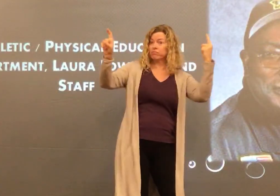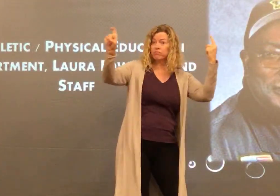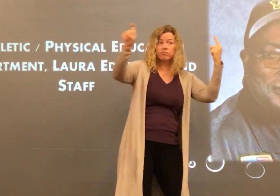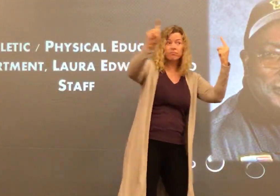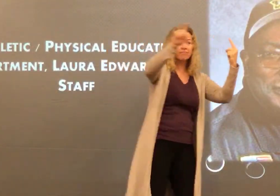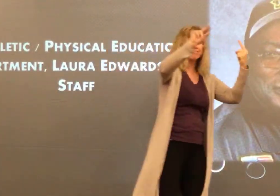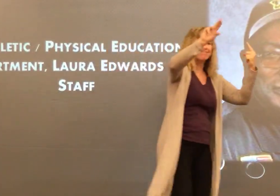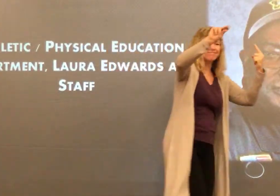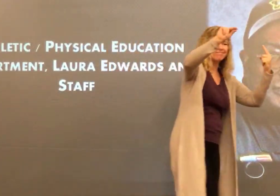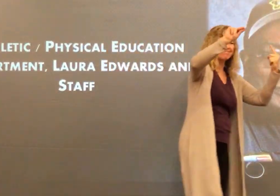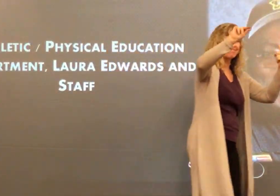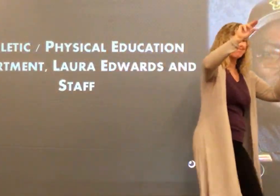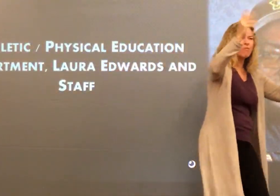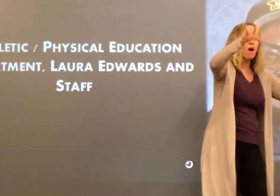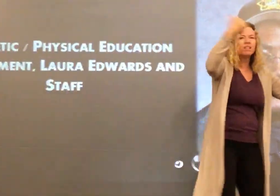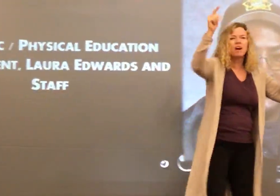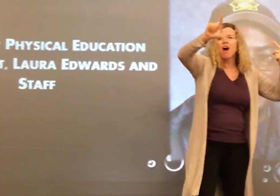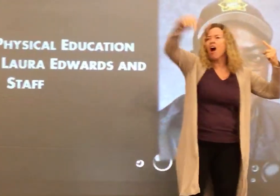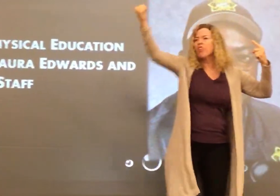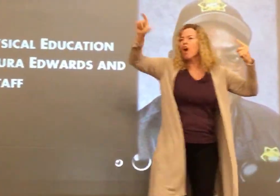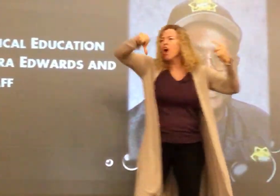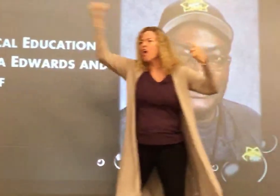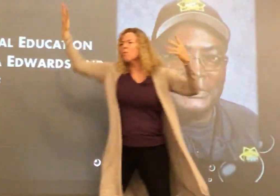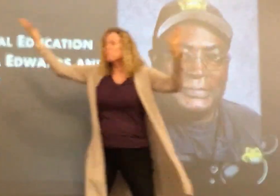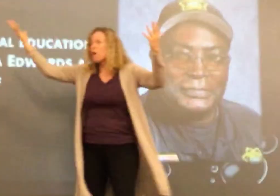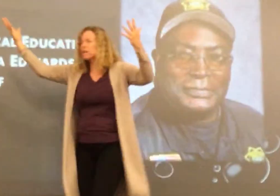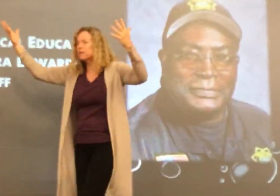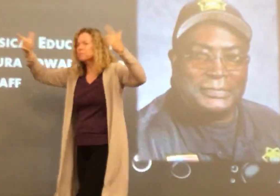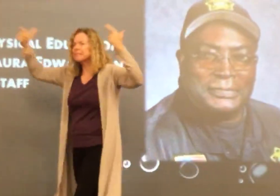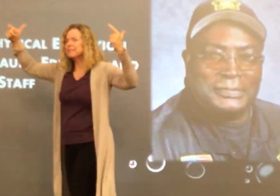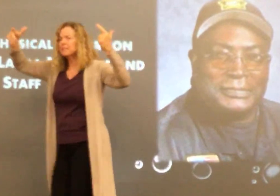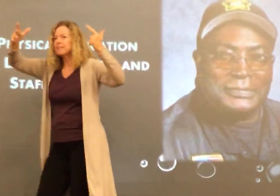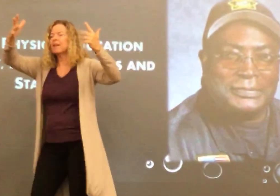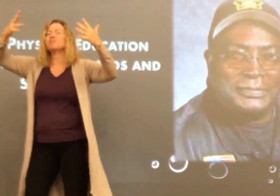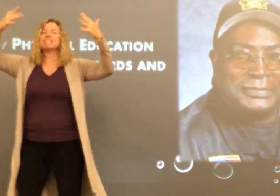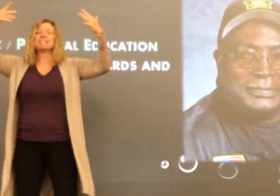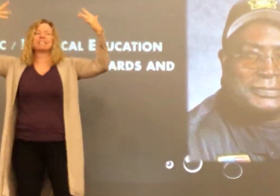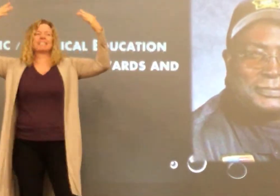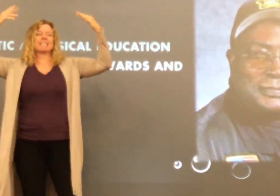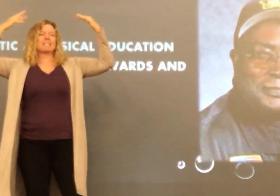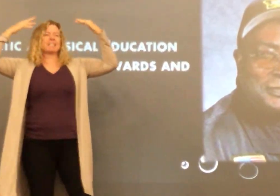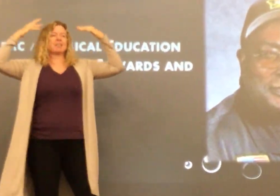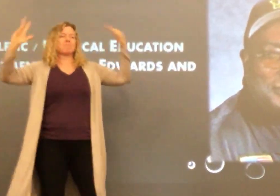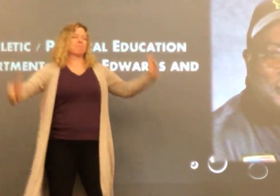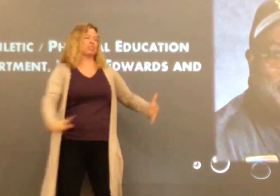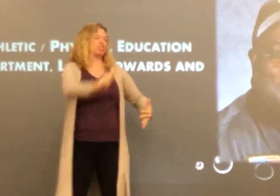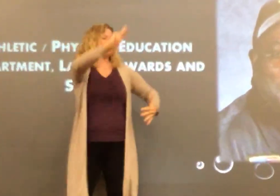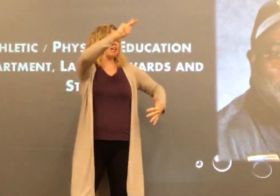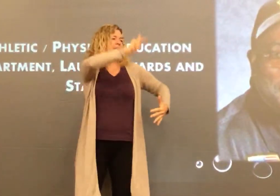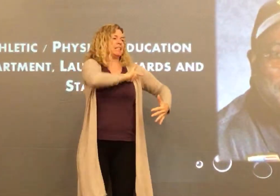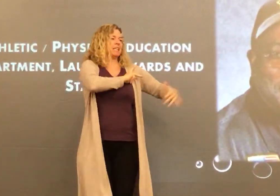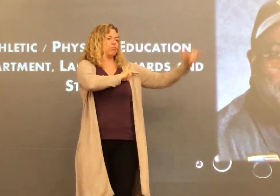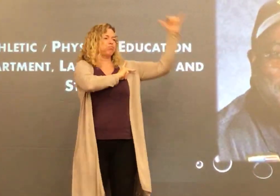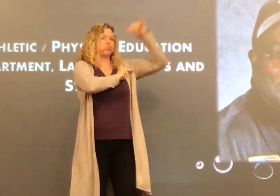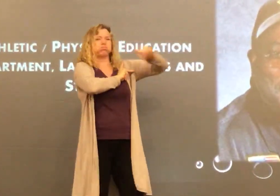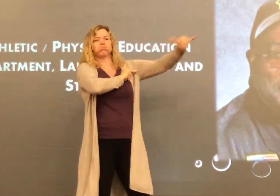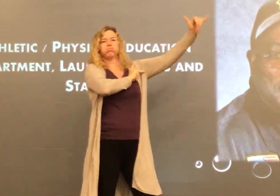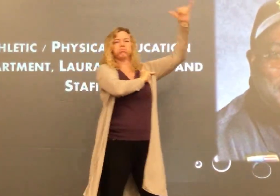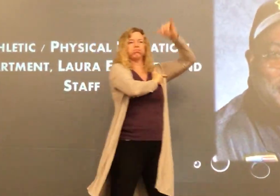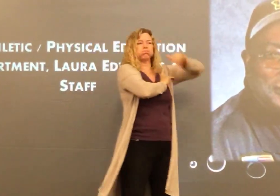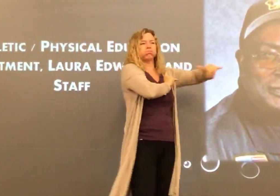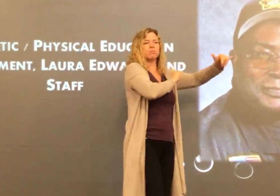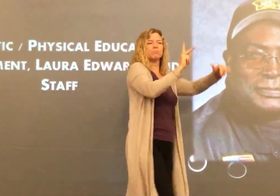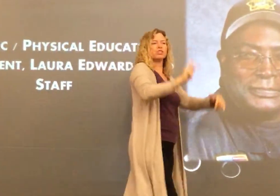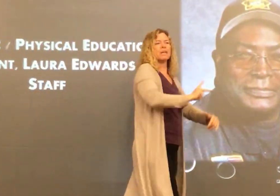Is it just the physical aspect that I'm speaking of? No. What other facet am I speaking of? What else is big? His kindness, his